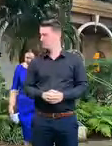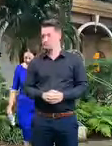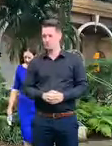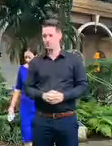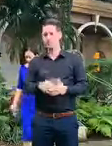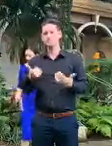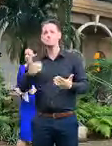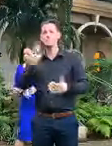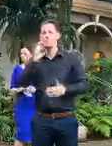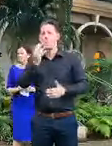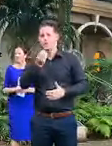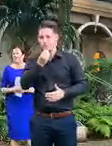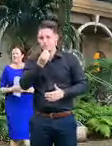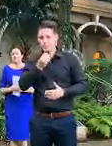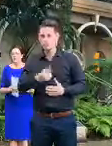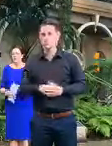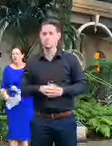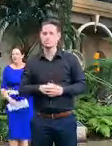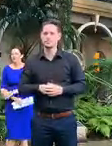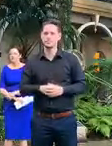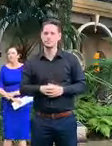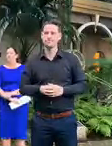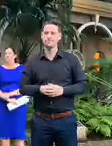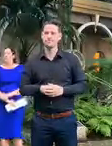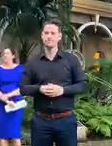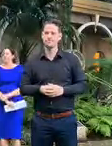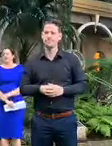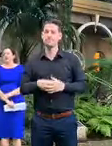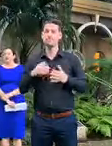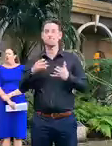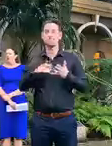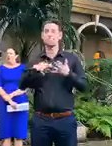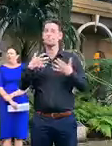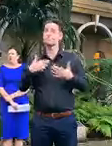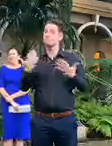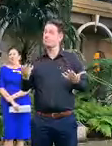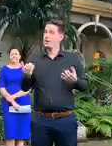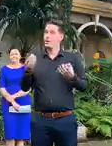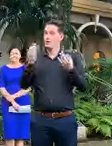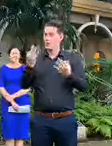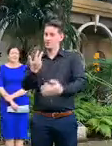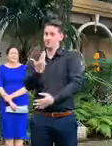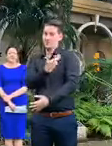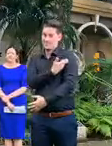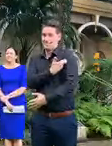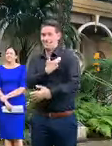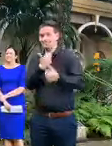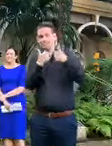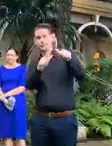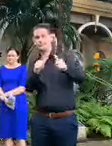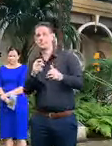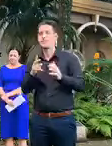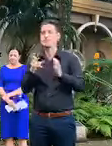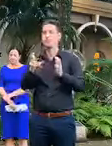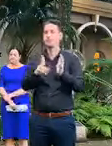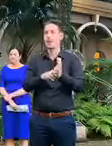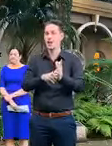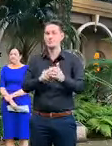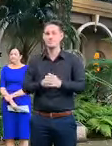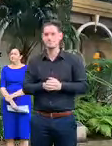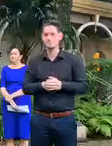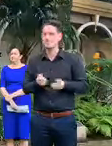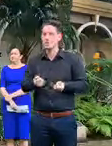Well, good afternoon. So we don't have a vaccine at this stage for this virus. We don't have any